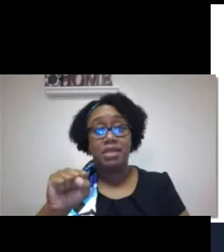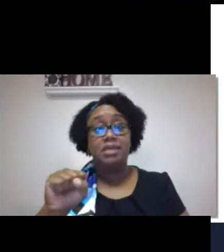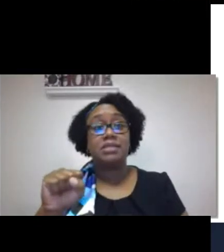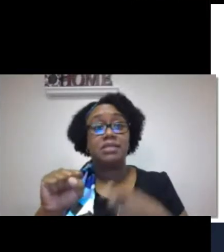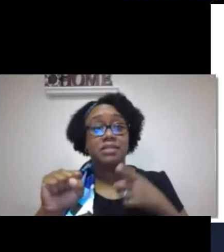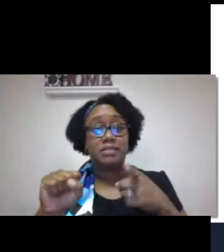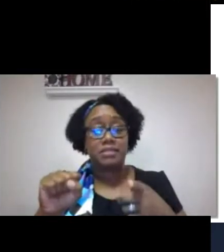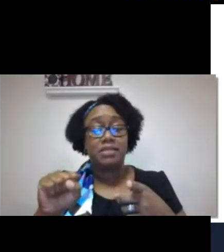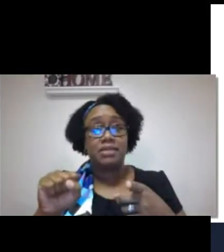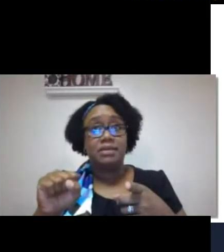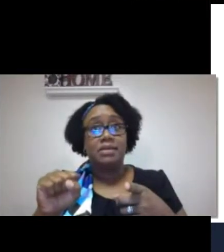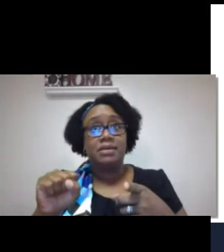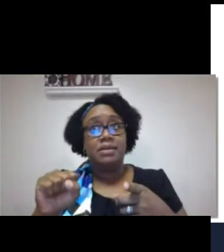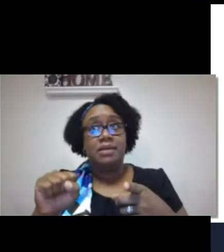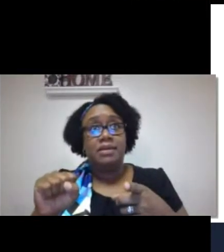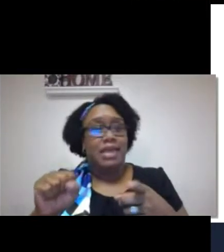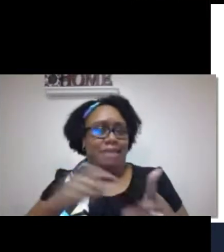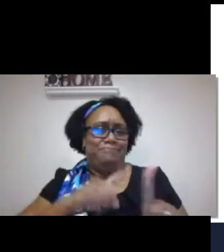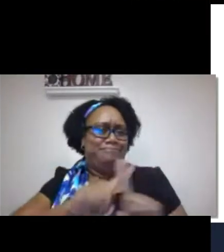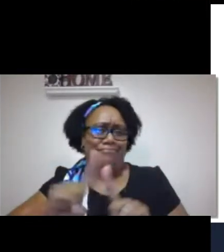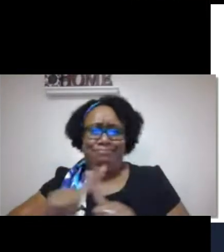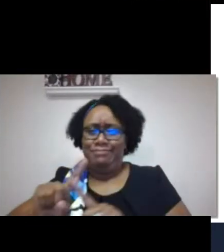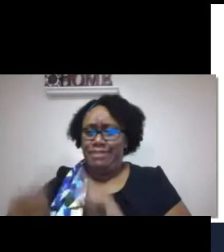This slide talks about bias.